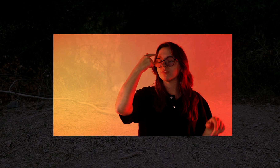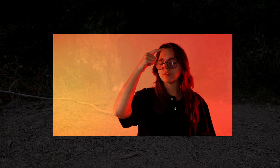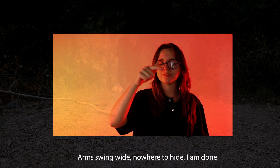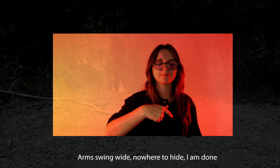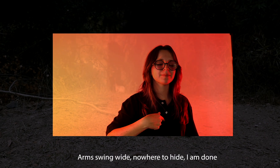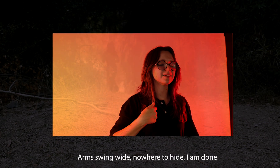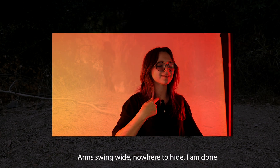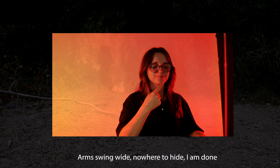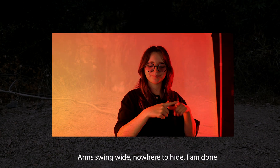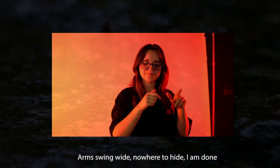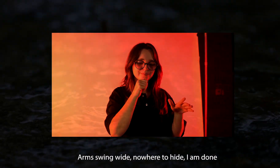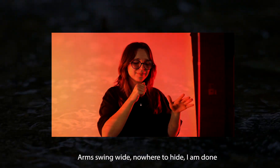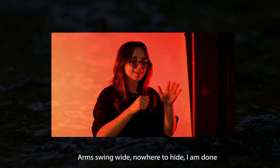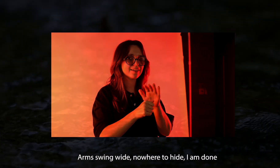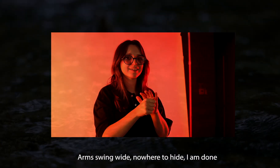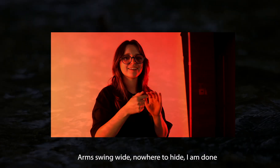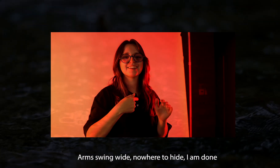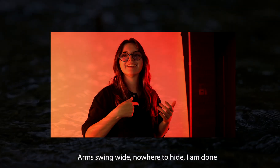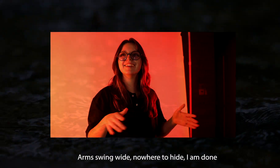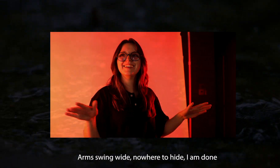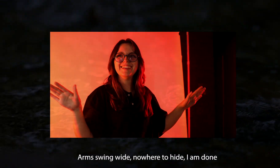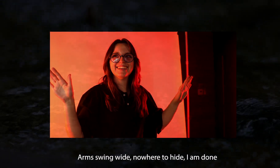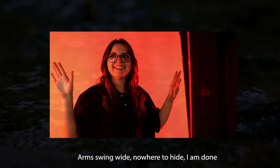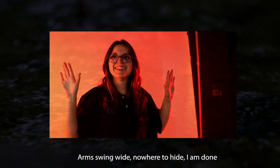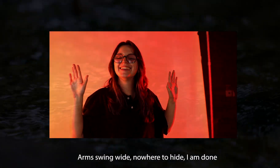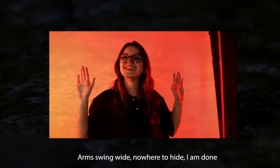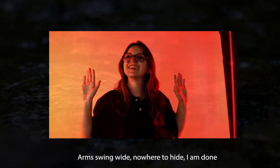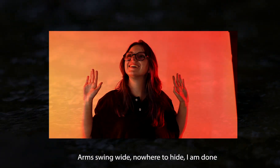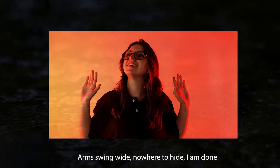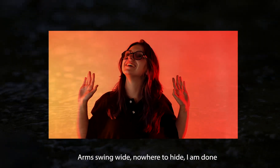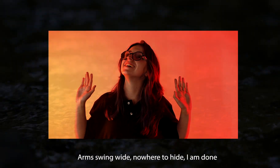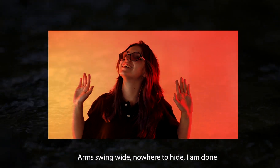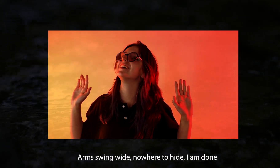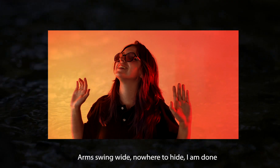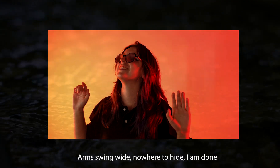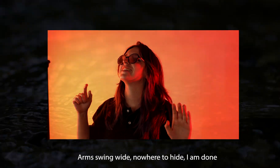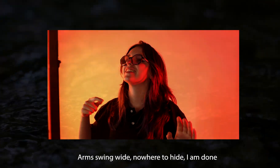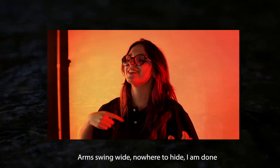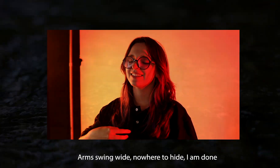Arms swing wide, nowhere to hide I am done